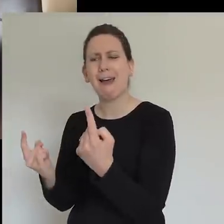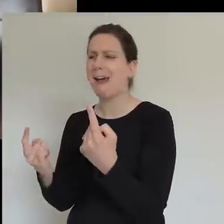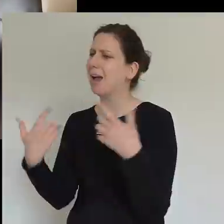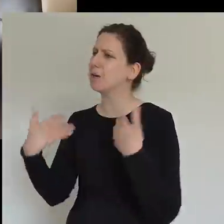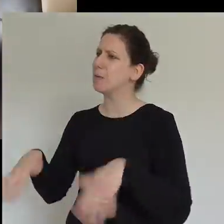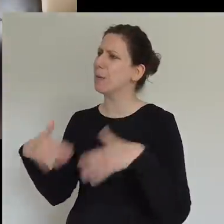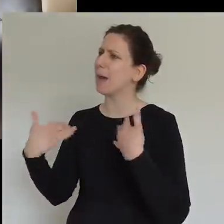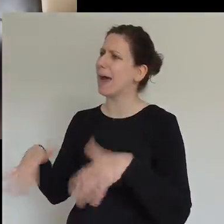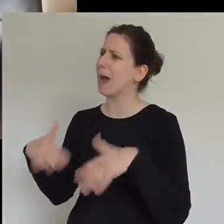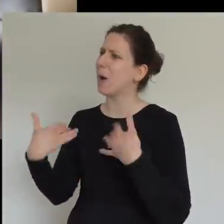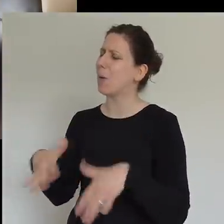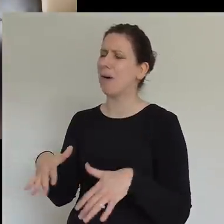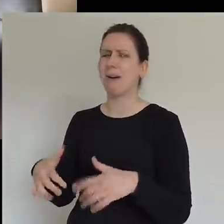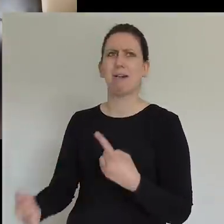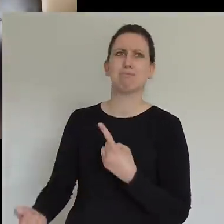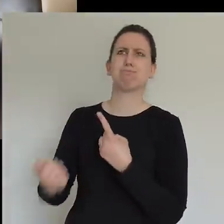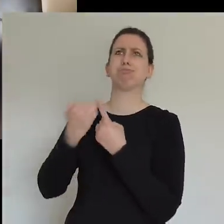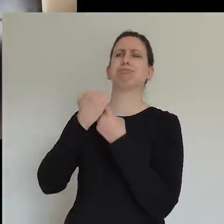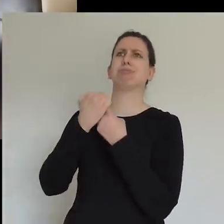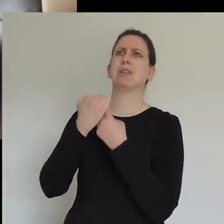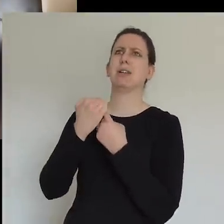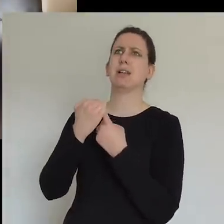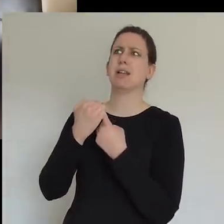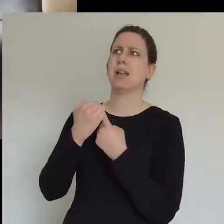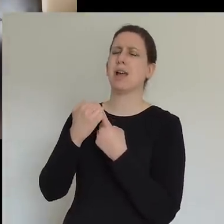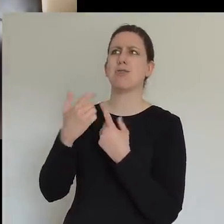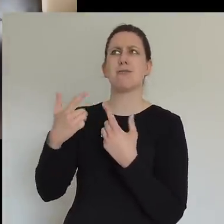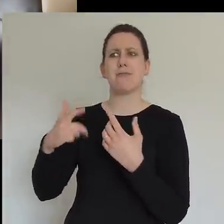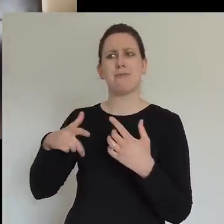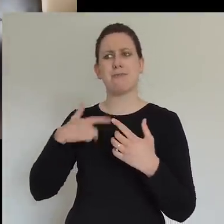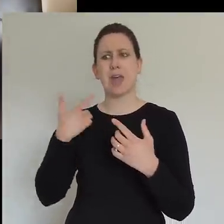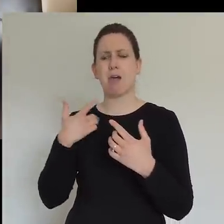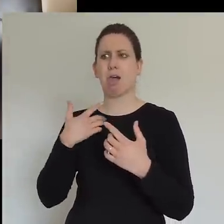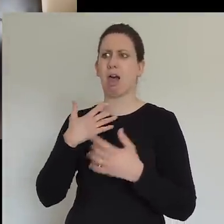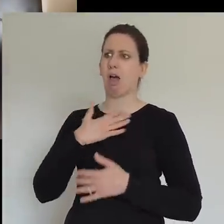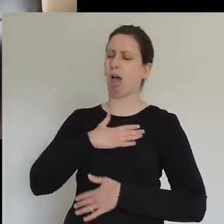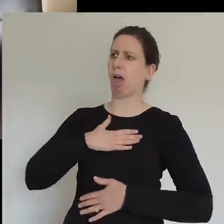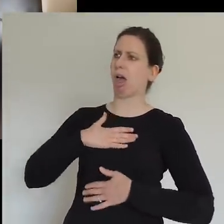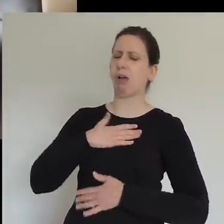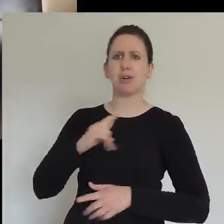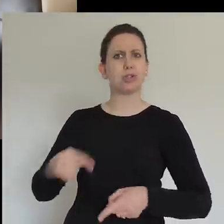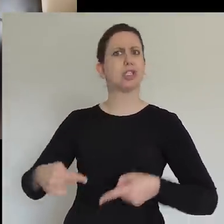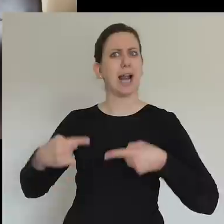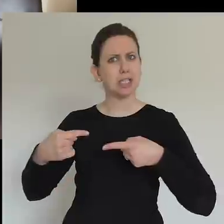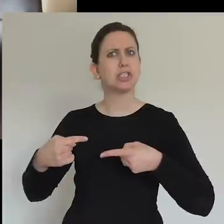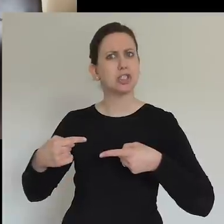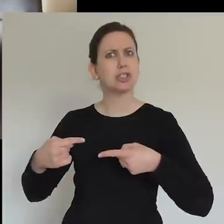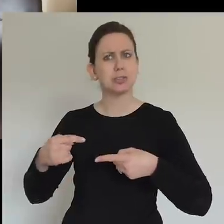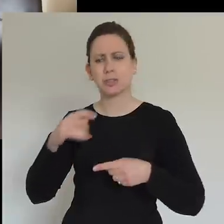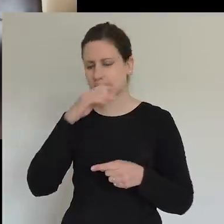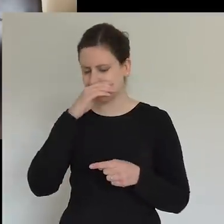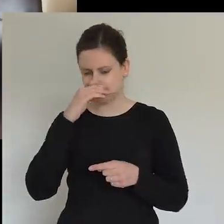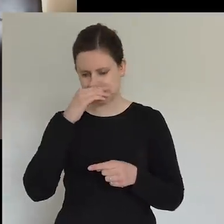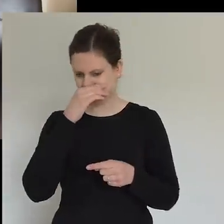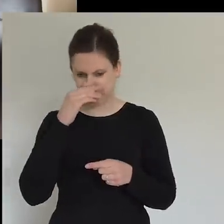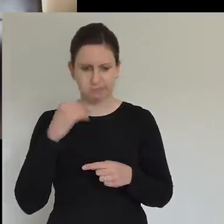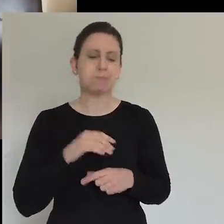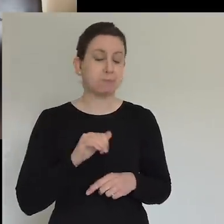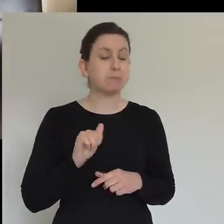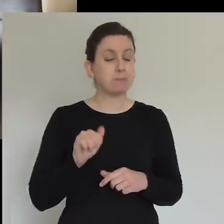But also massively challenging. Yeah, massively. Massively. And I think that that was the kind of togetherness that we see.